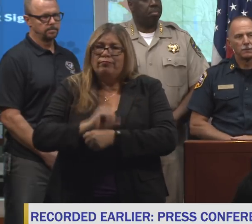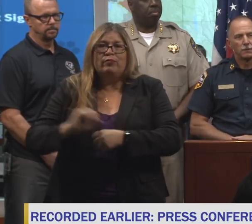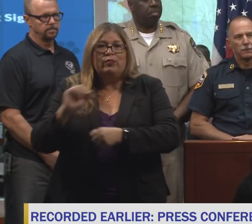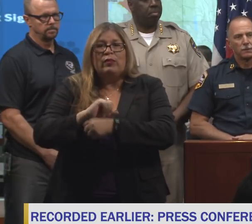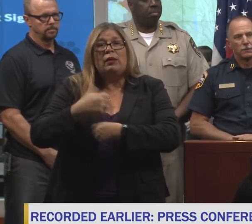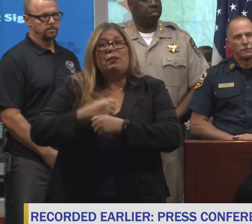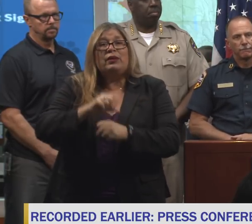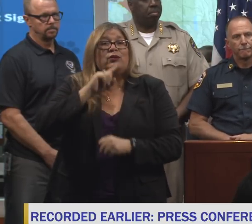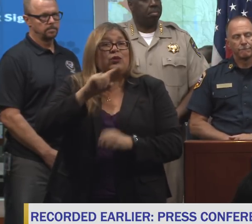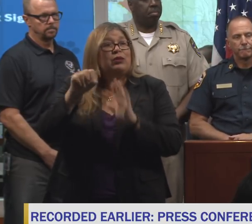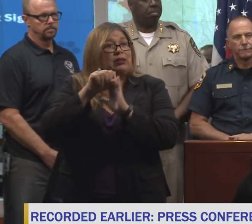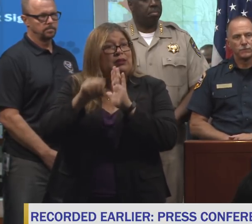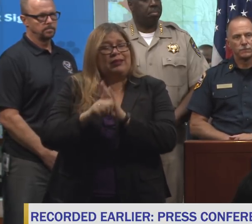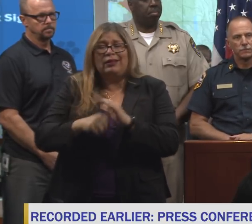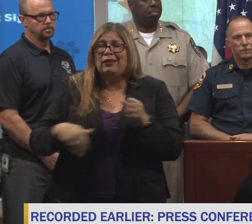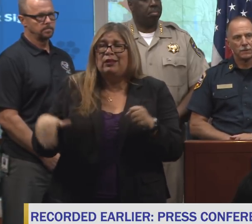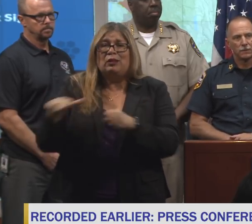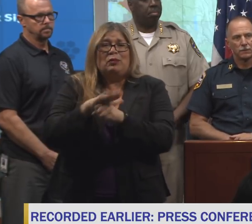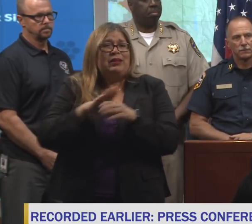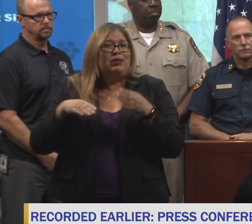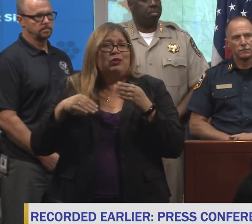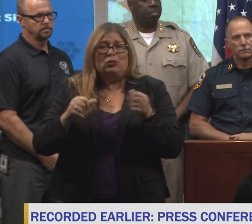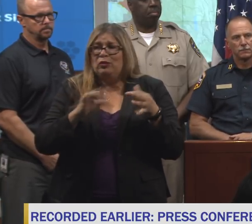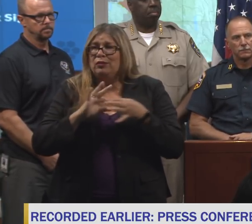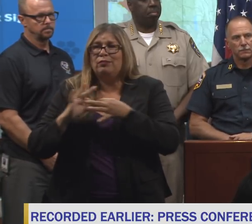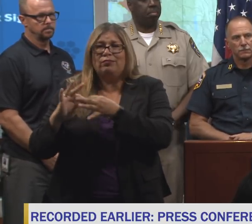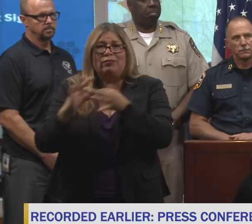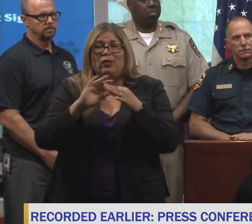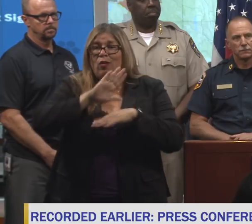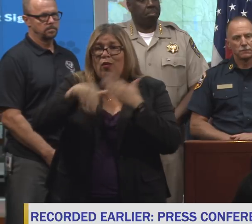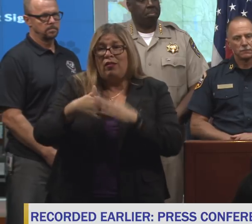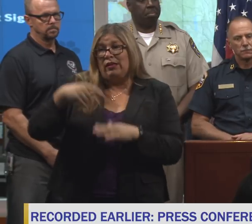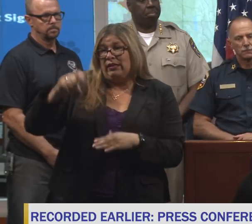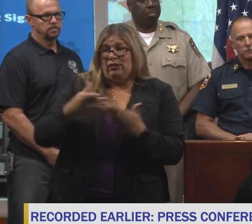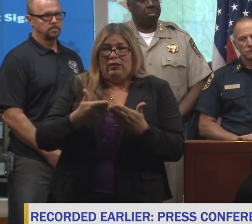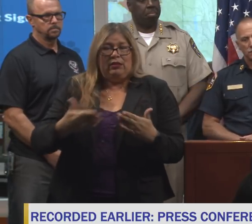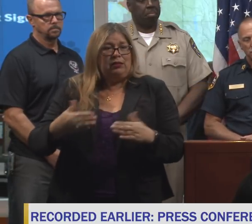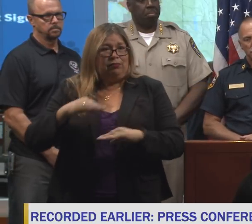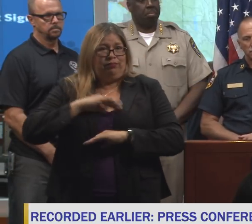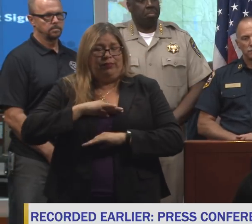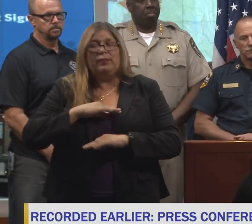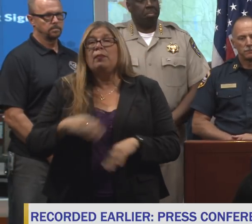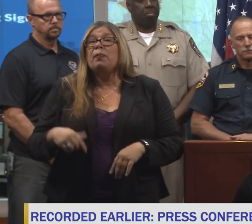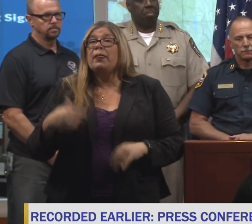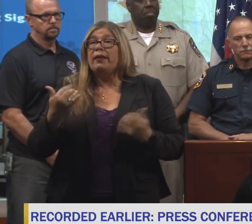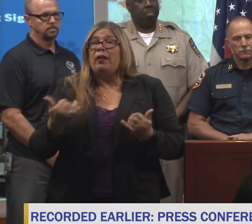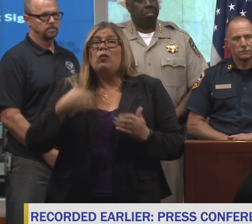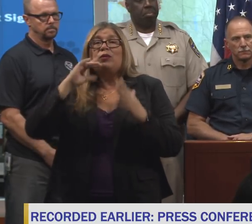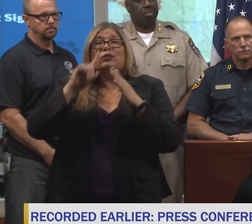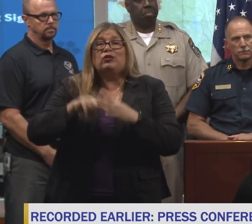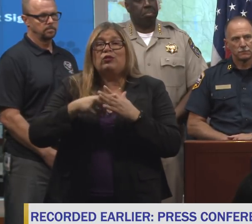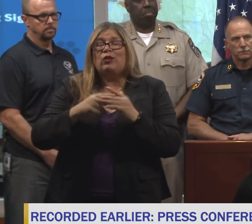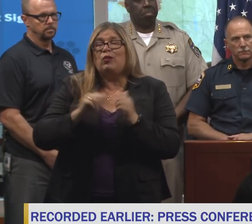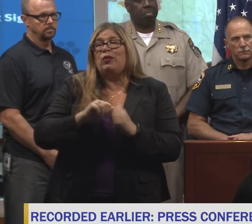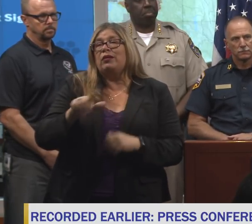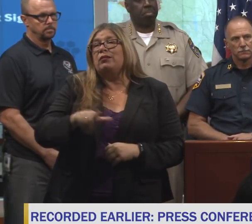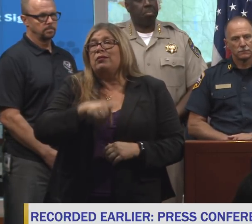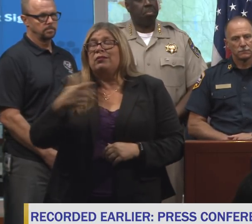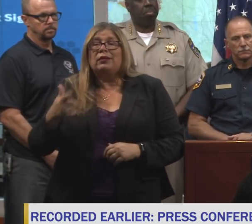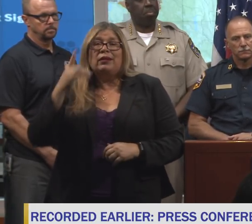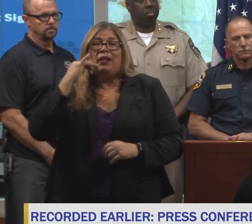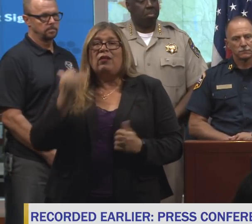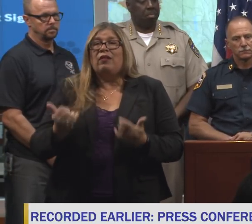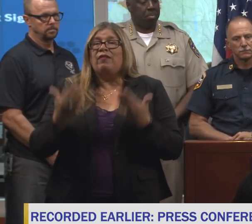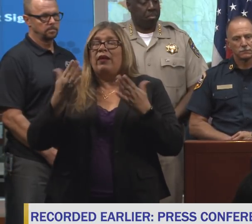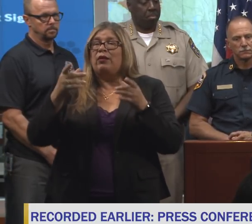state is completely coordinated and all of the key resources are being met. So with that, I'm going to start off with the director of the California